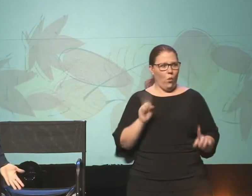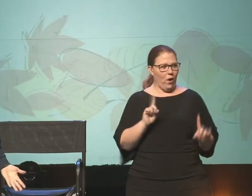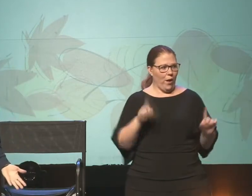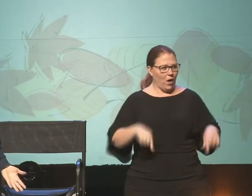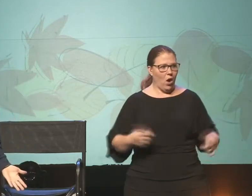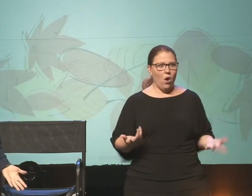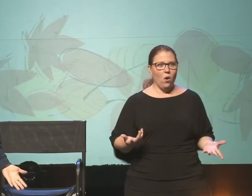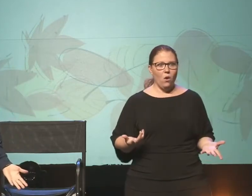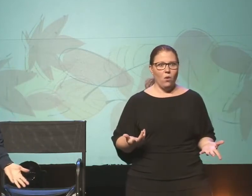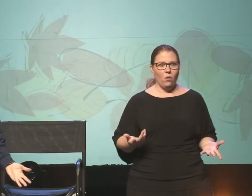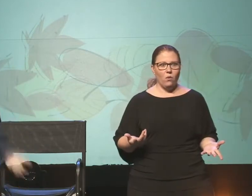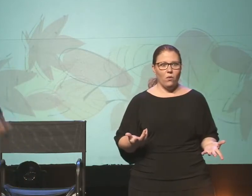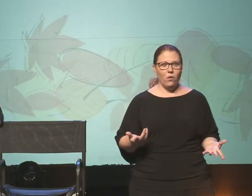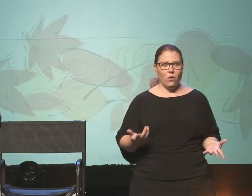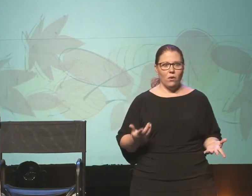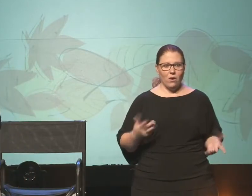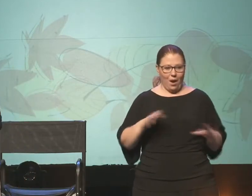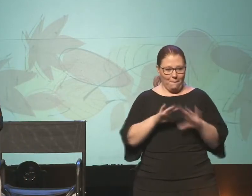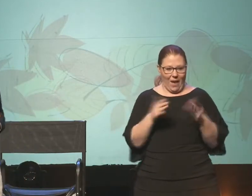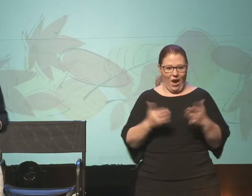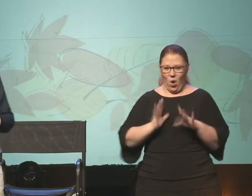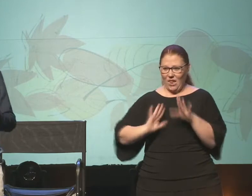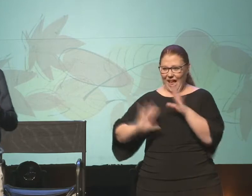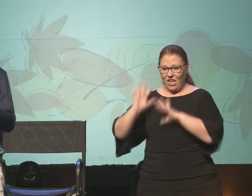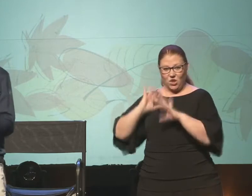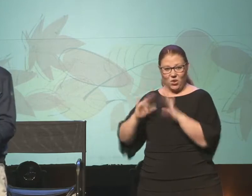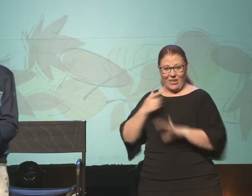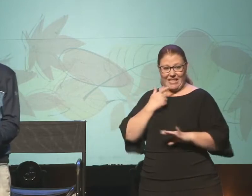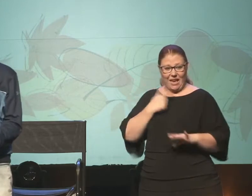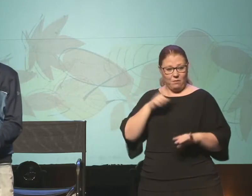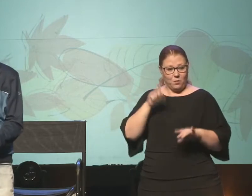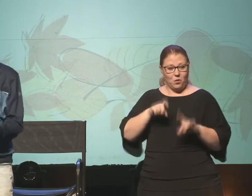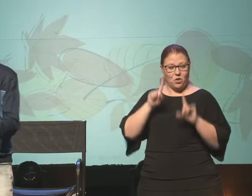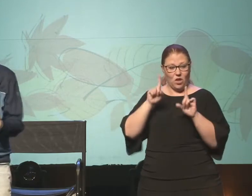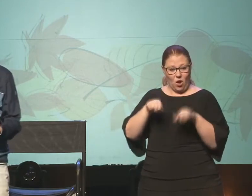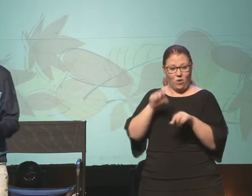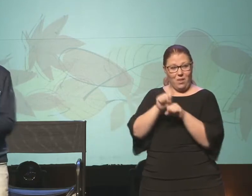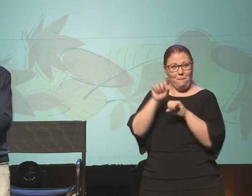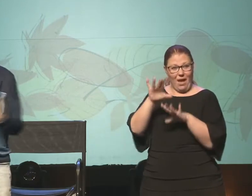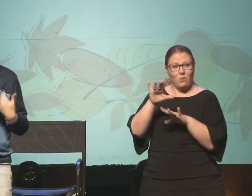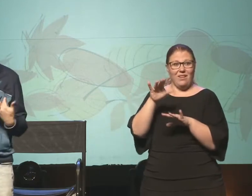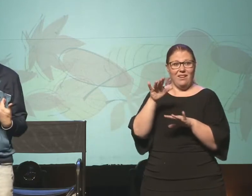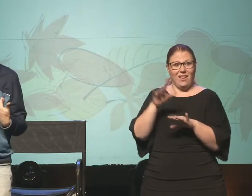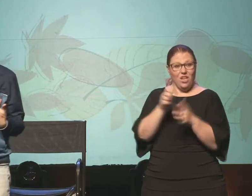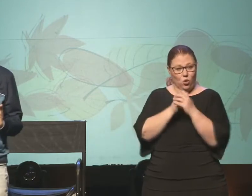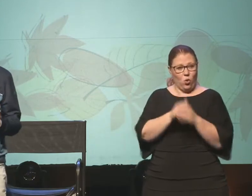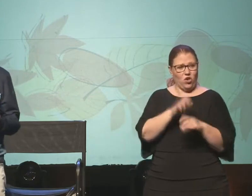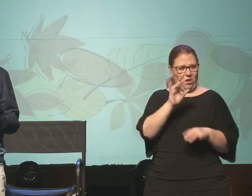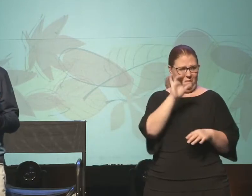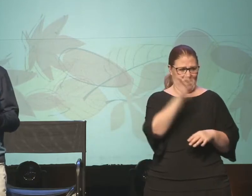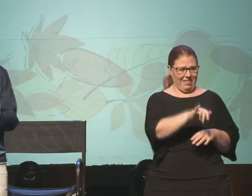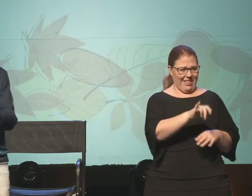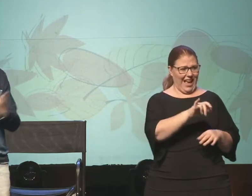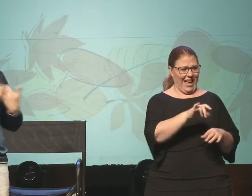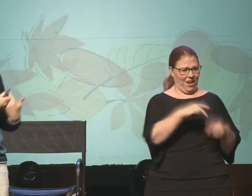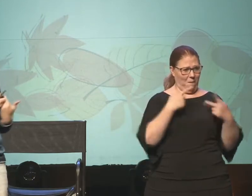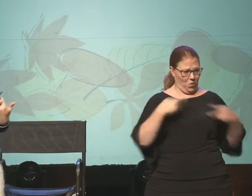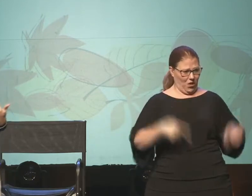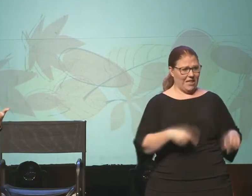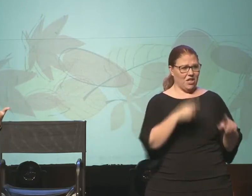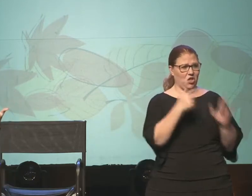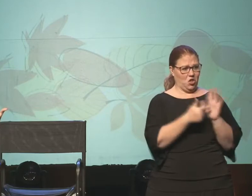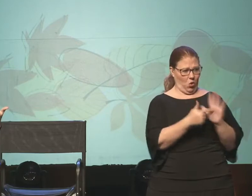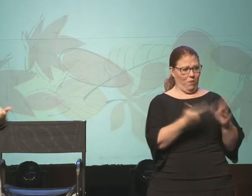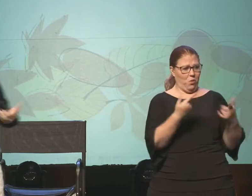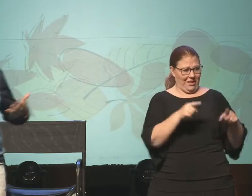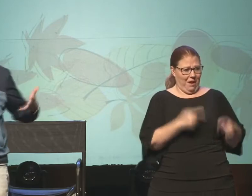go? My whole ancestry has told me I'm supposed to go to Mount Gerizim to worship God, to that priest, to show that priest